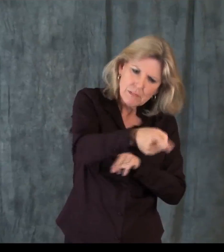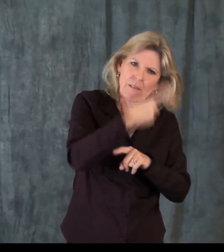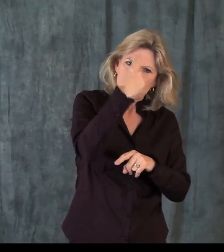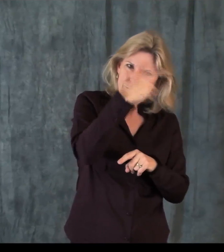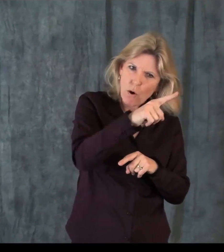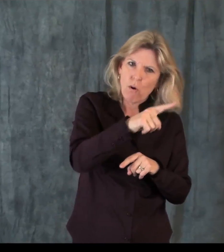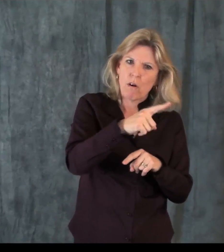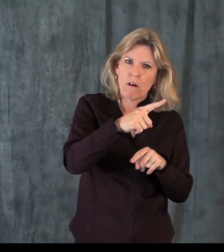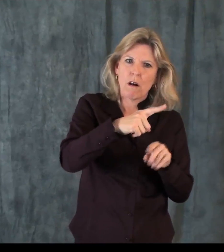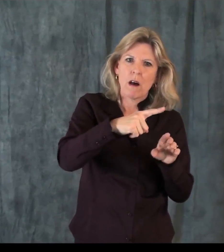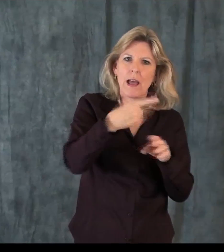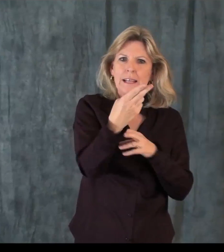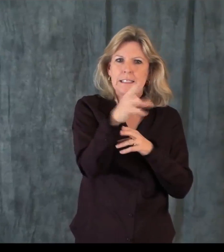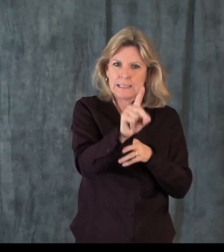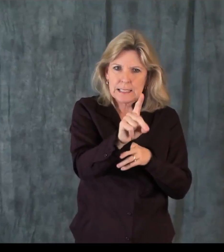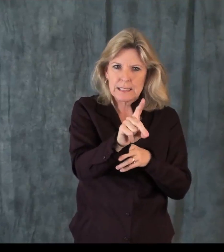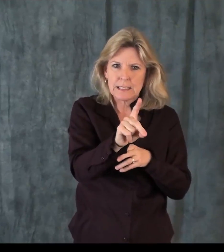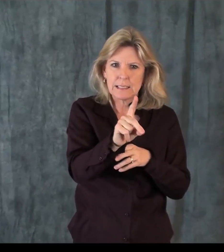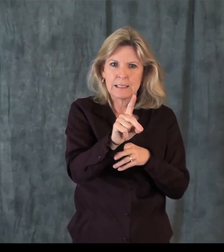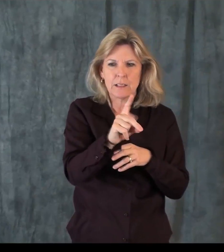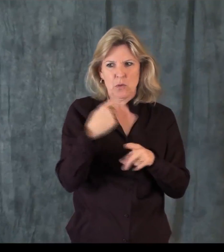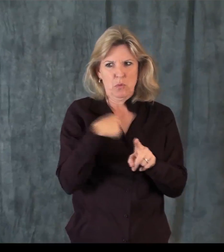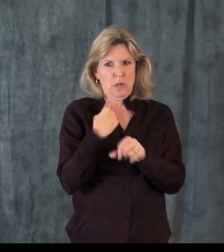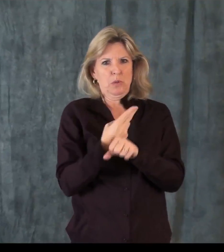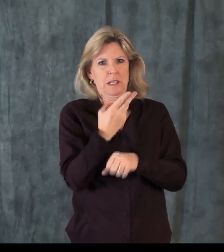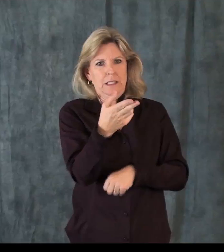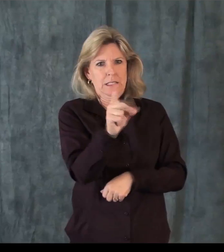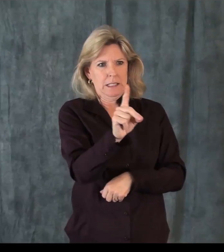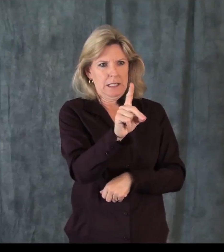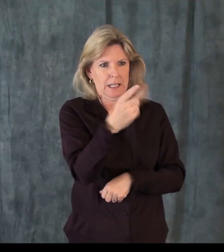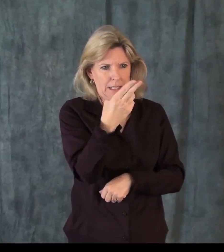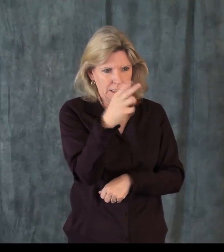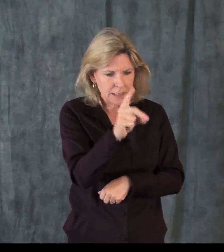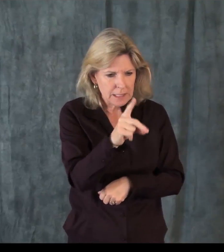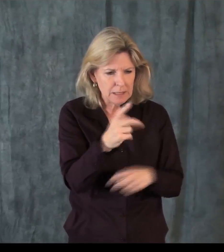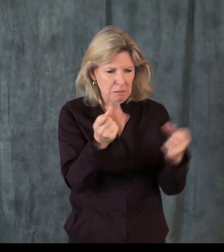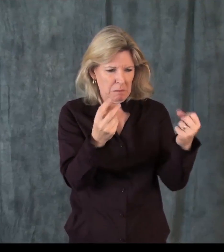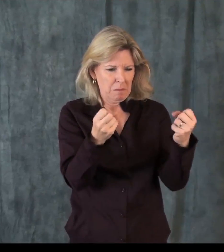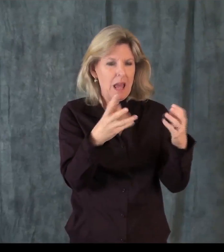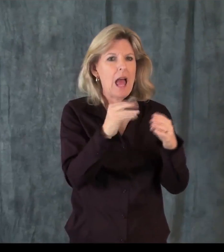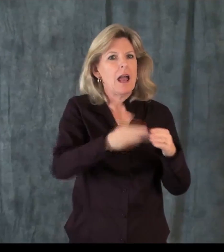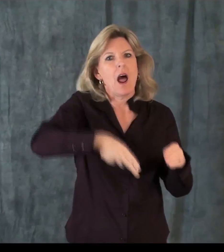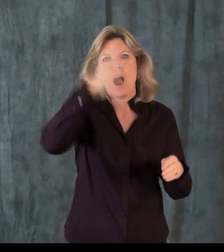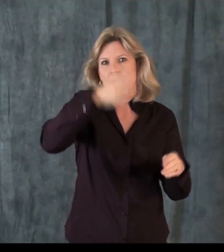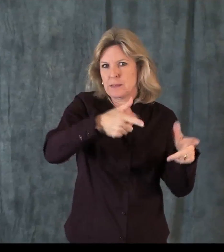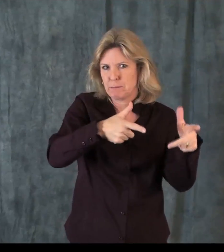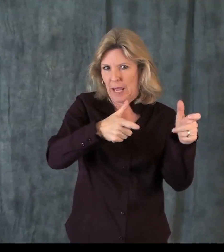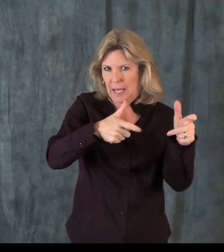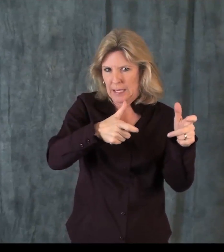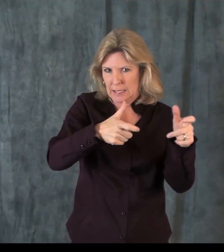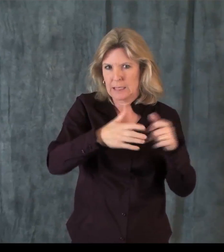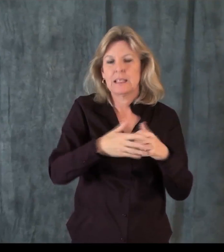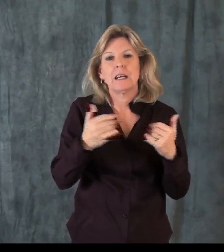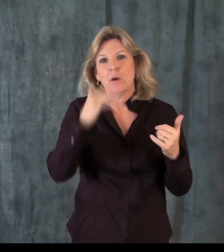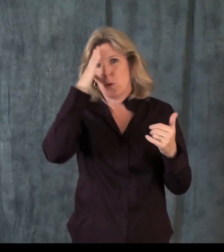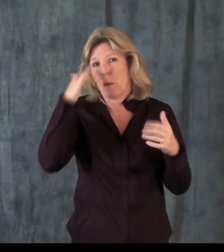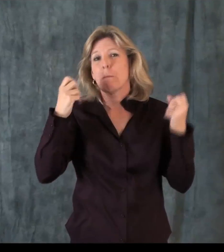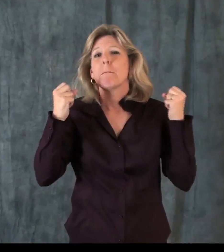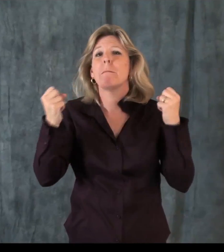So it's important to buy technologies that are HD. We use HD, in fact, so that sign language is seen easily, and then also